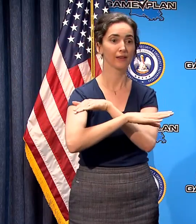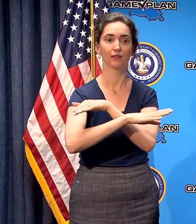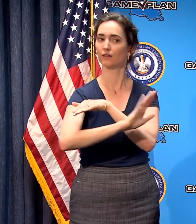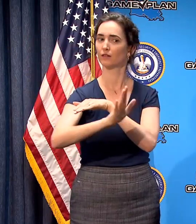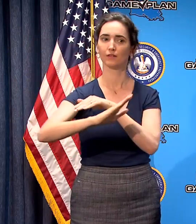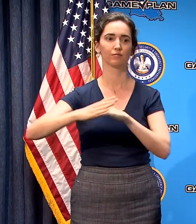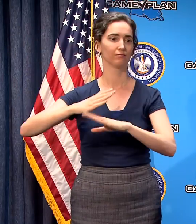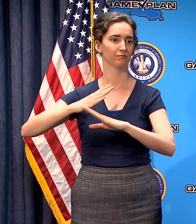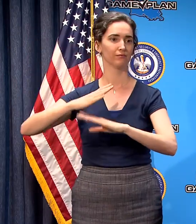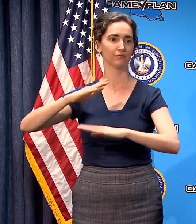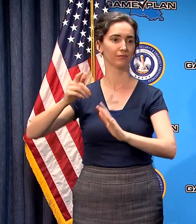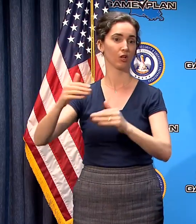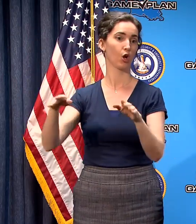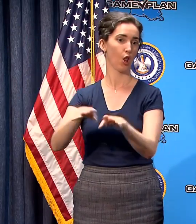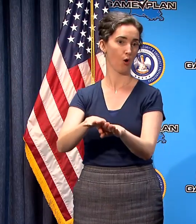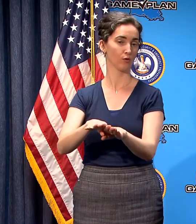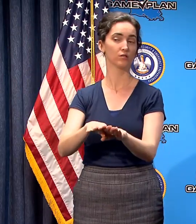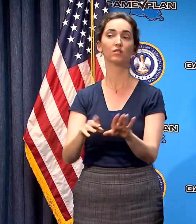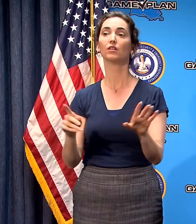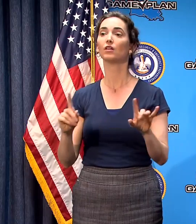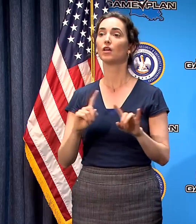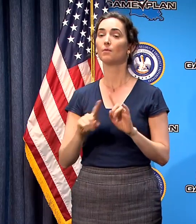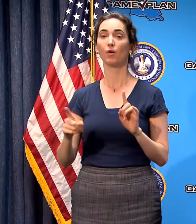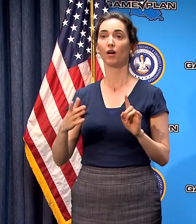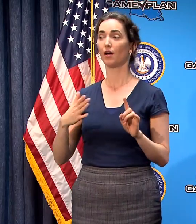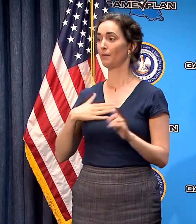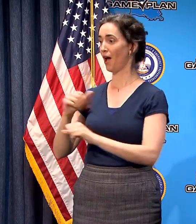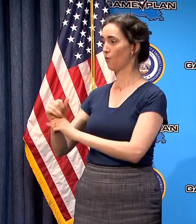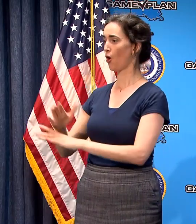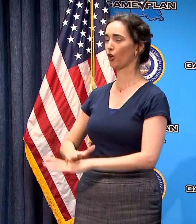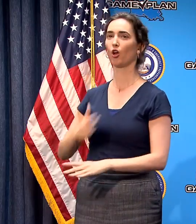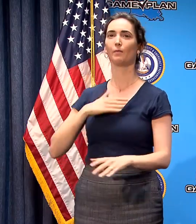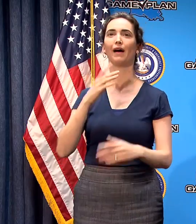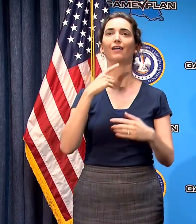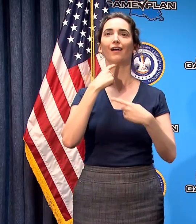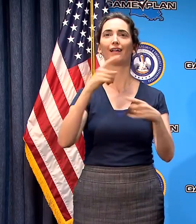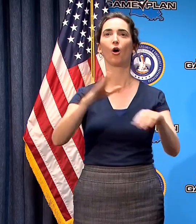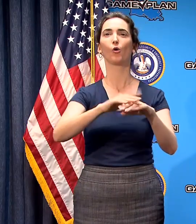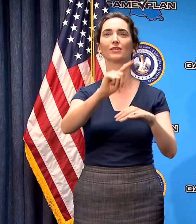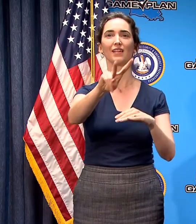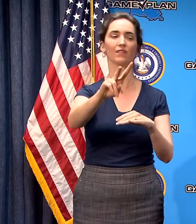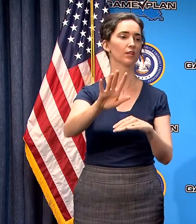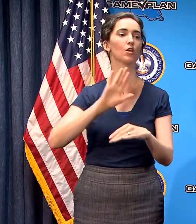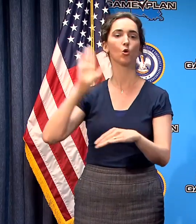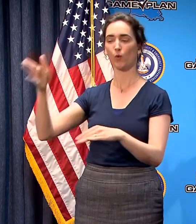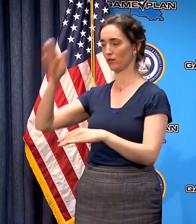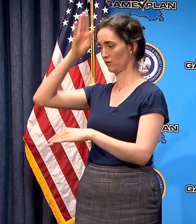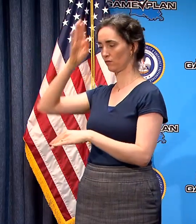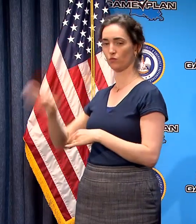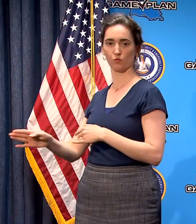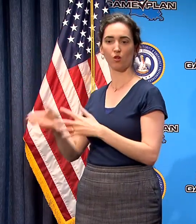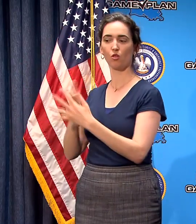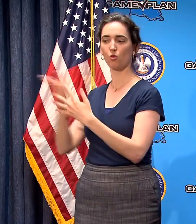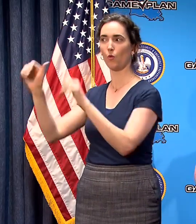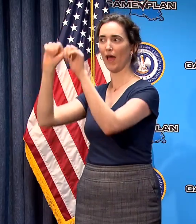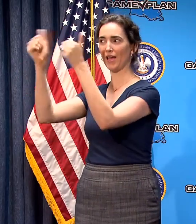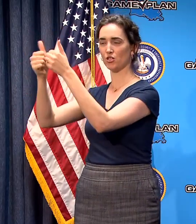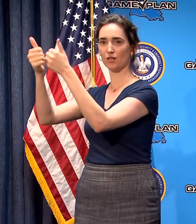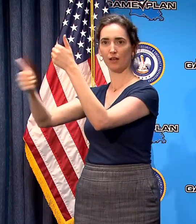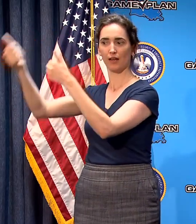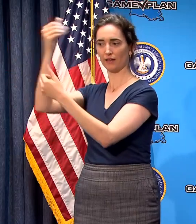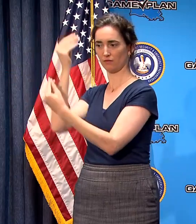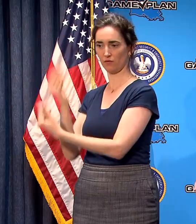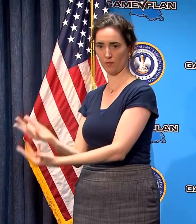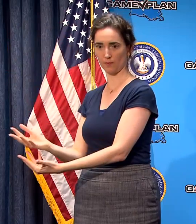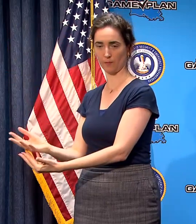but I really don't want to try to communicate with my state workers through the media we're going to do that directly through agency heads yes